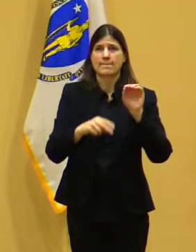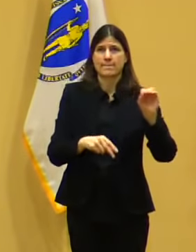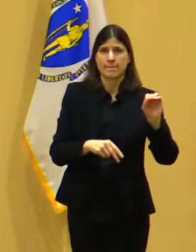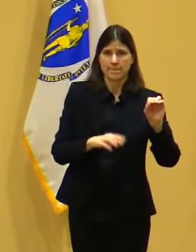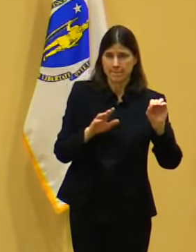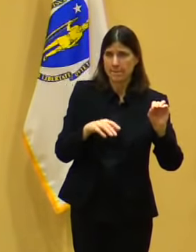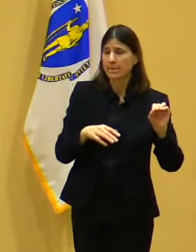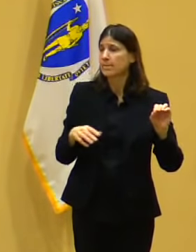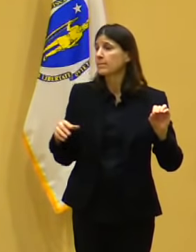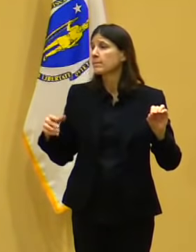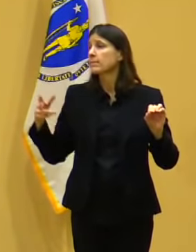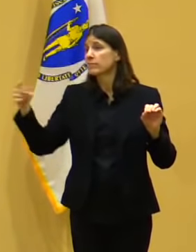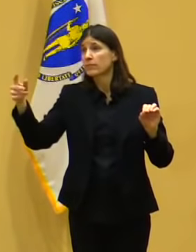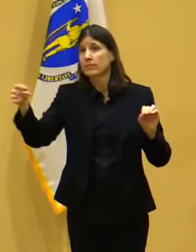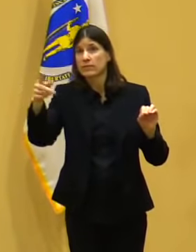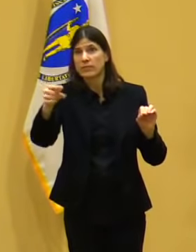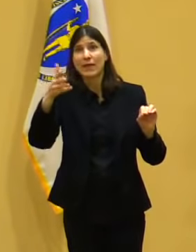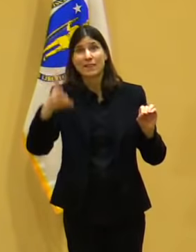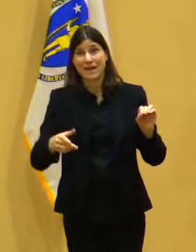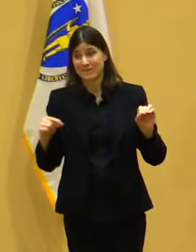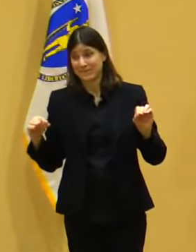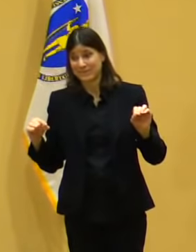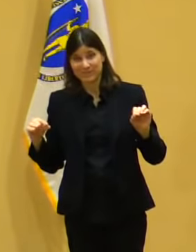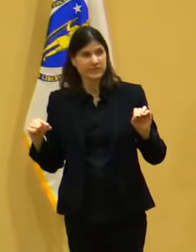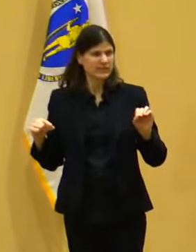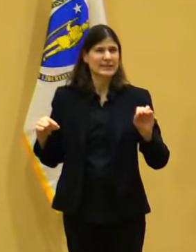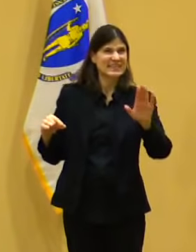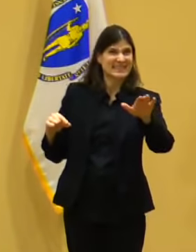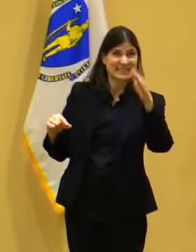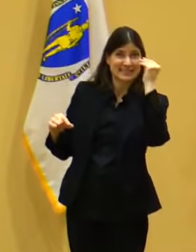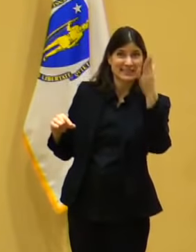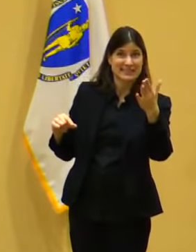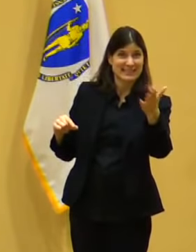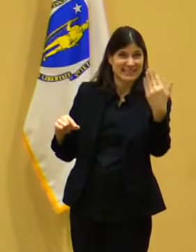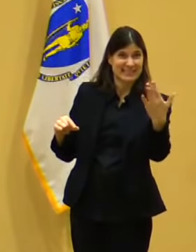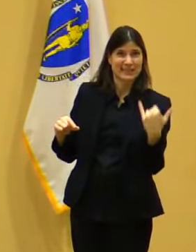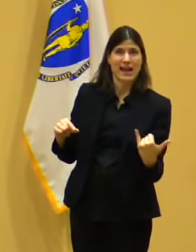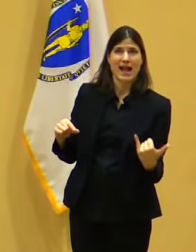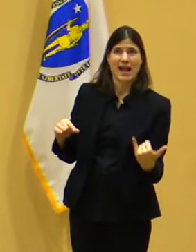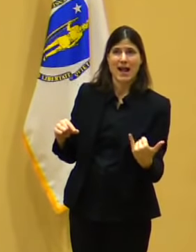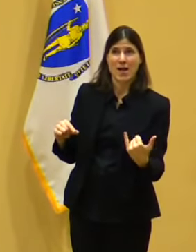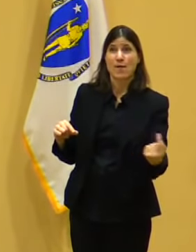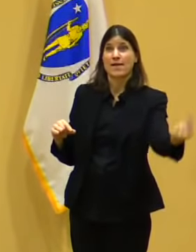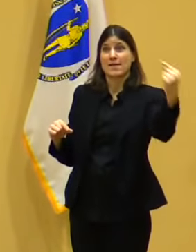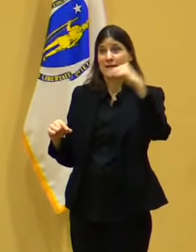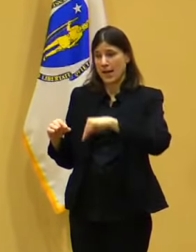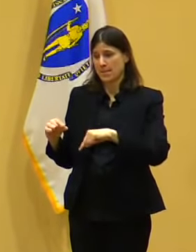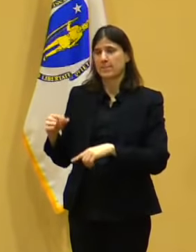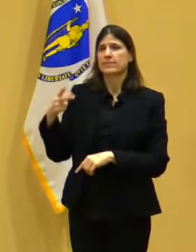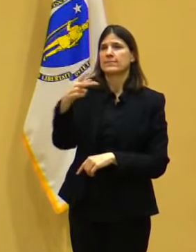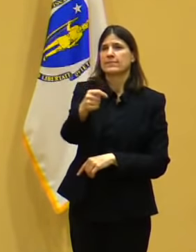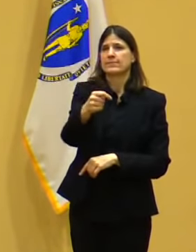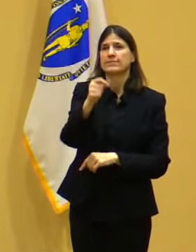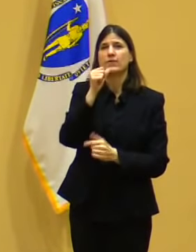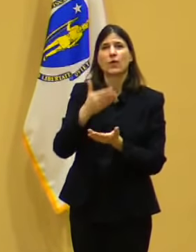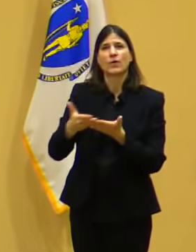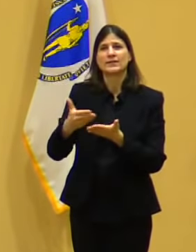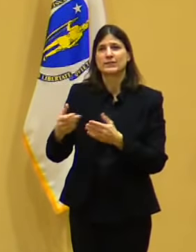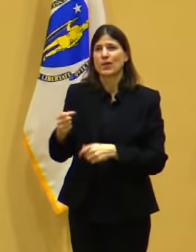to get really narrow about it, is, you know, there's five or six shots in a vial.